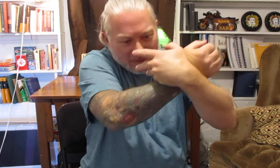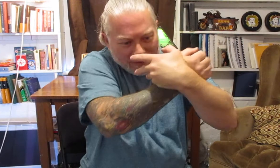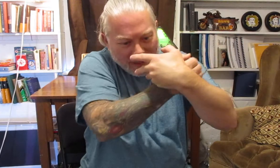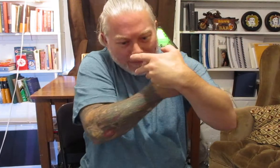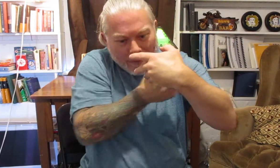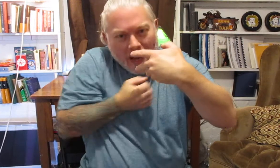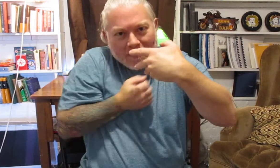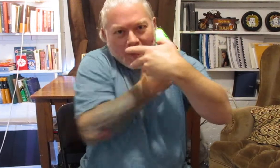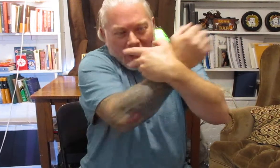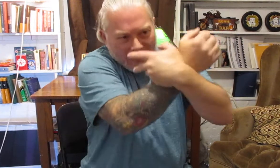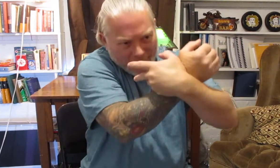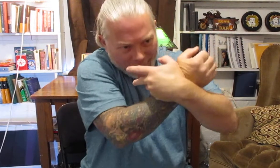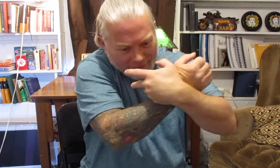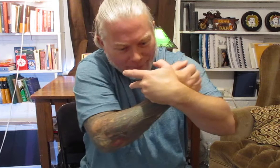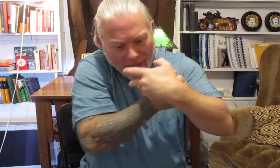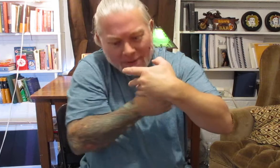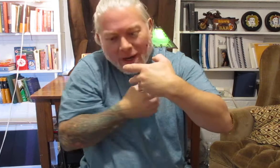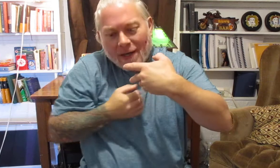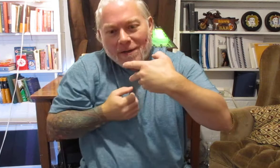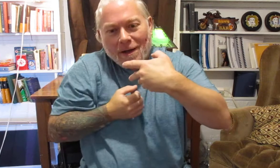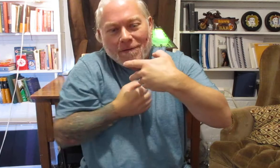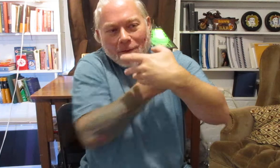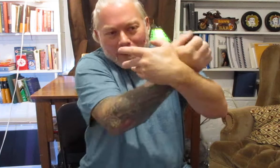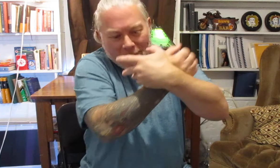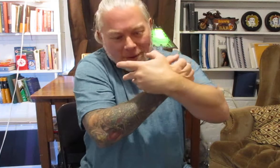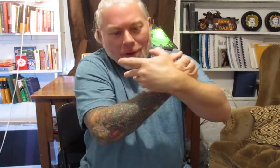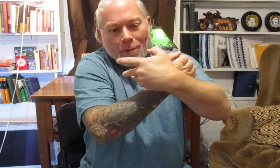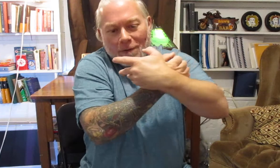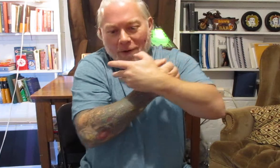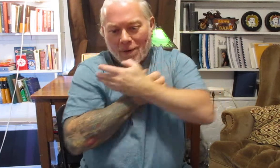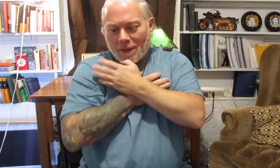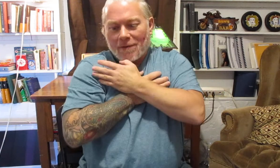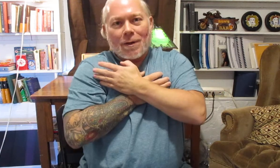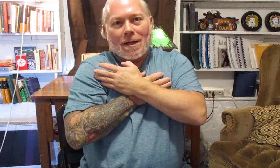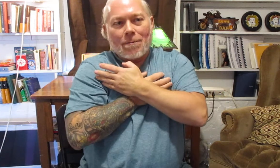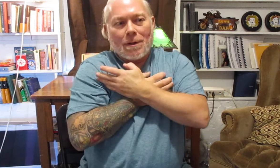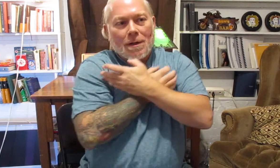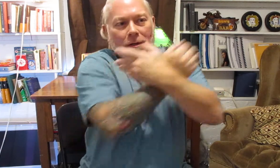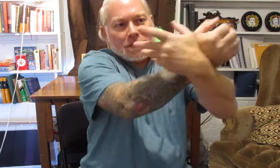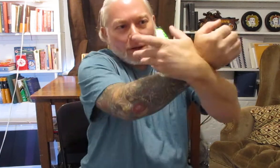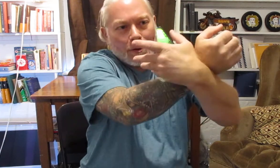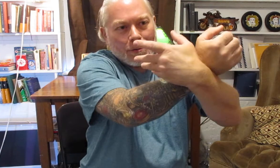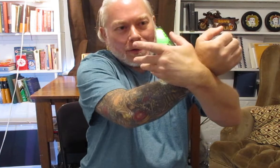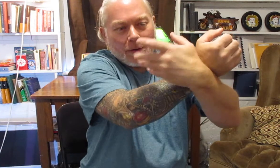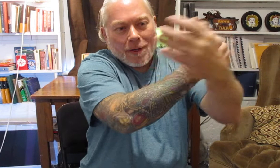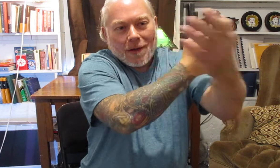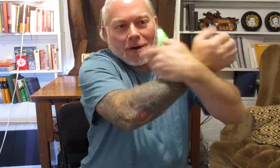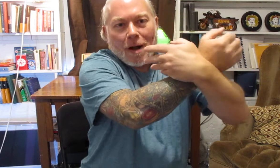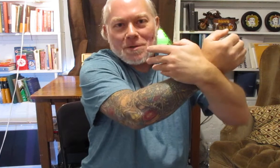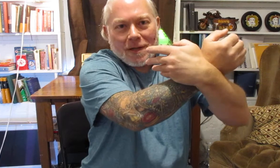they backtrack unless they backtrack enough and when they do we follow it in we hit them so the only other option they